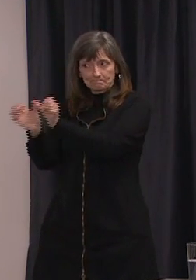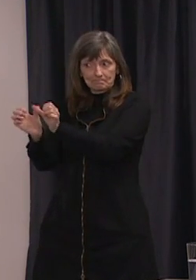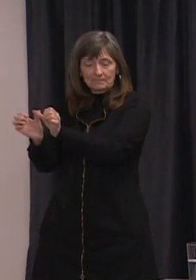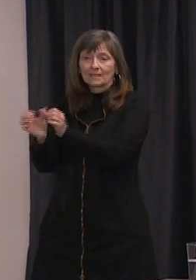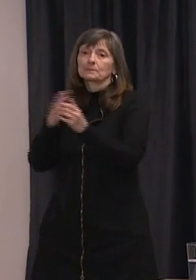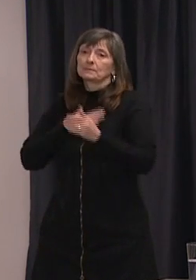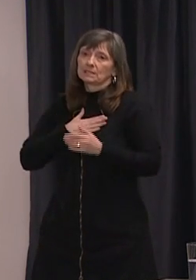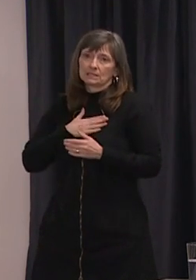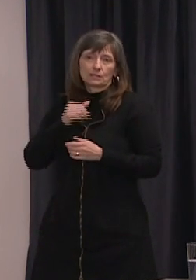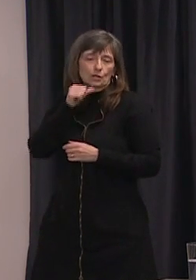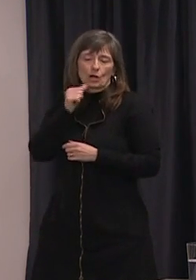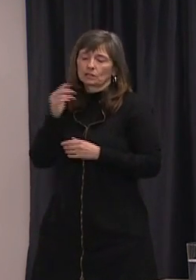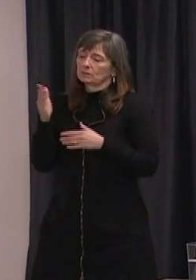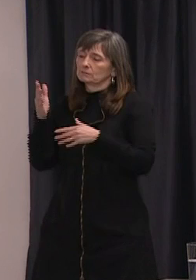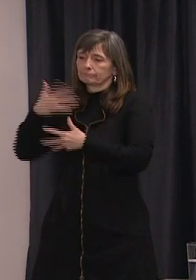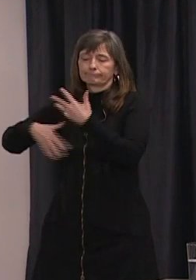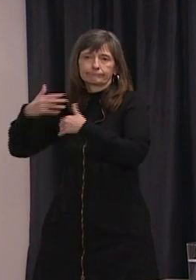their children.